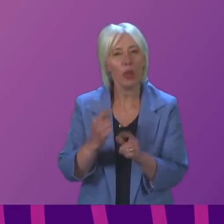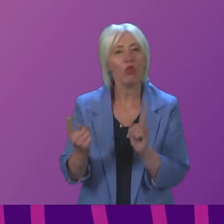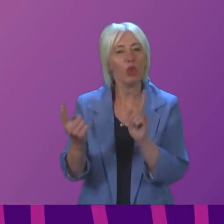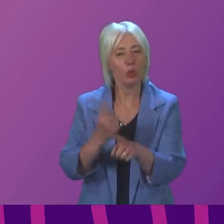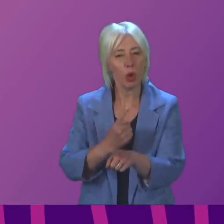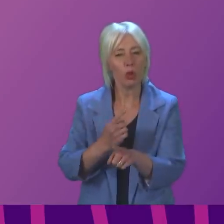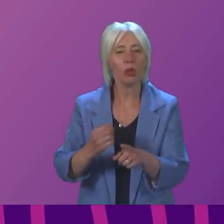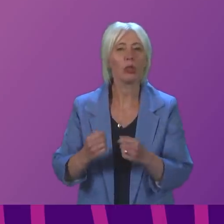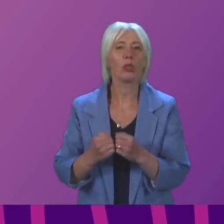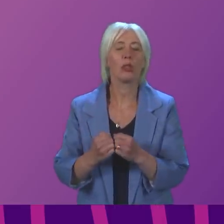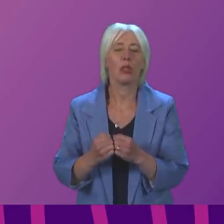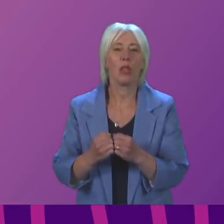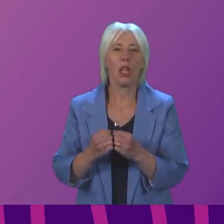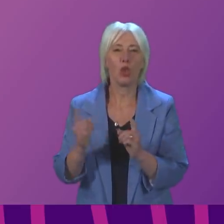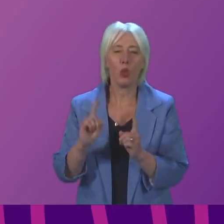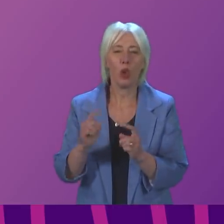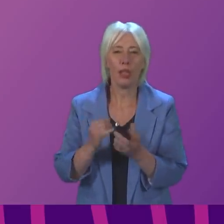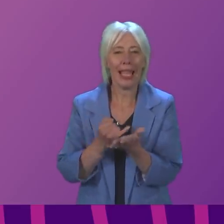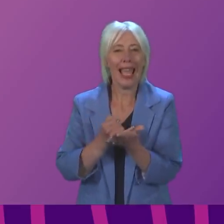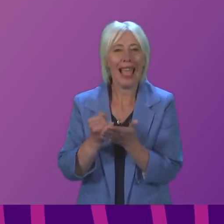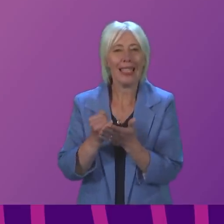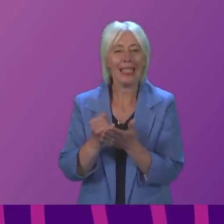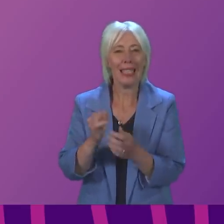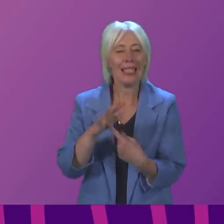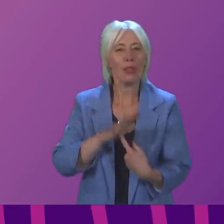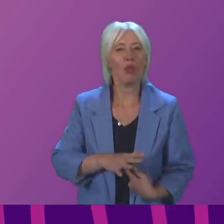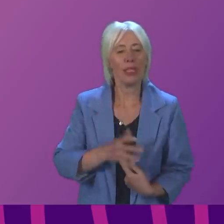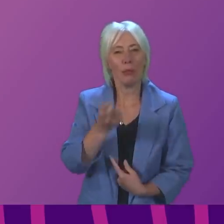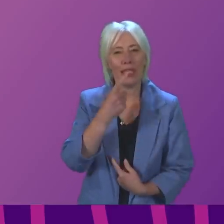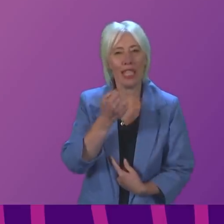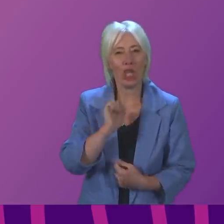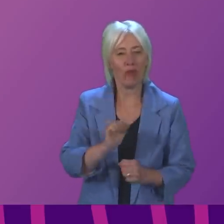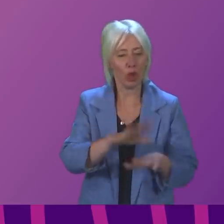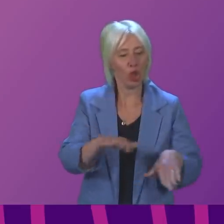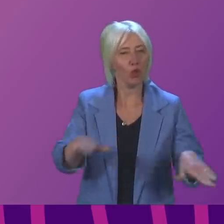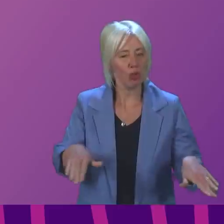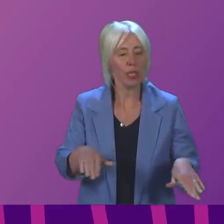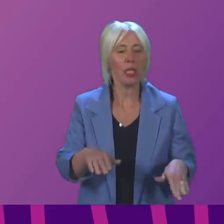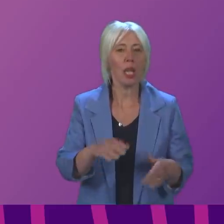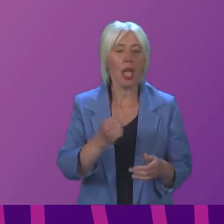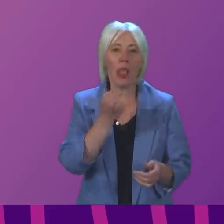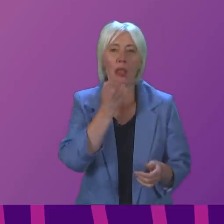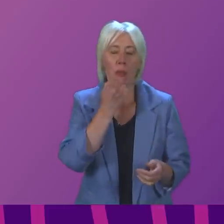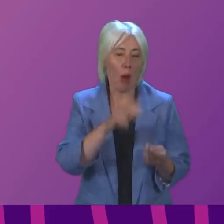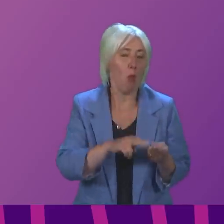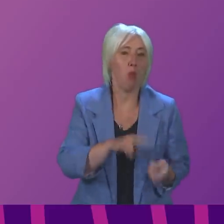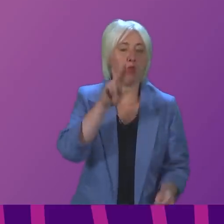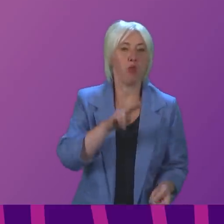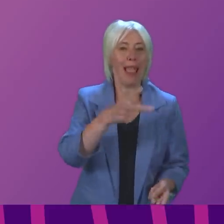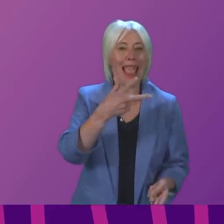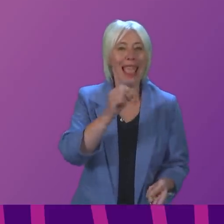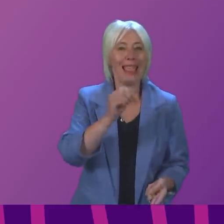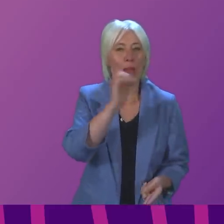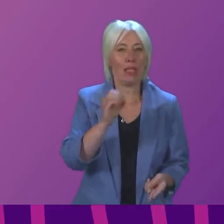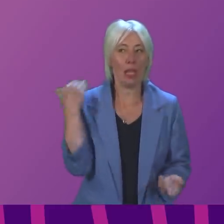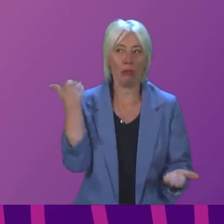to reports that the use of anti-depressant medication among children has increased by more than 80% over the last